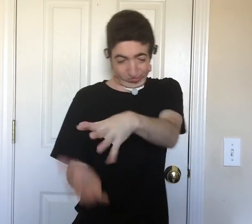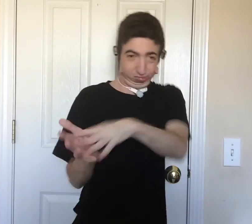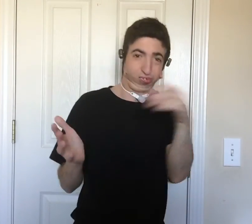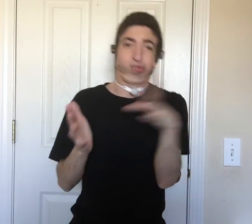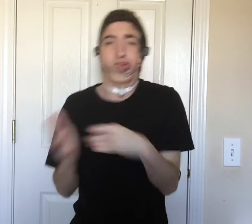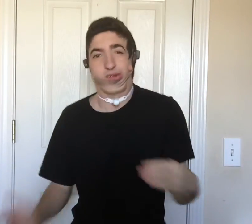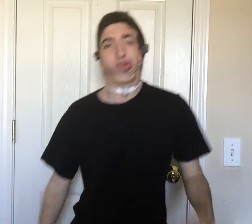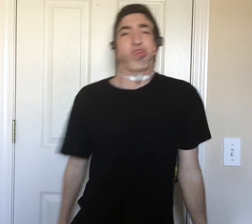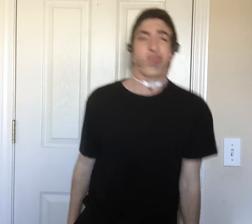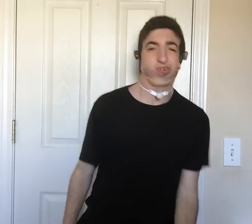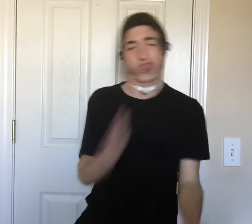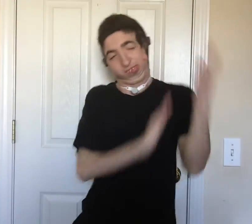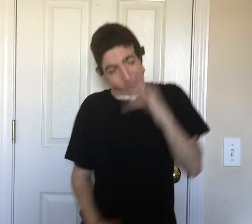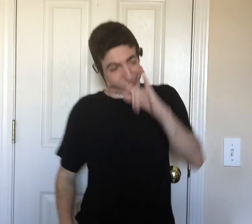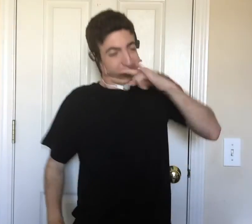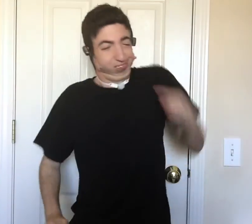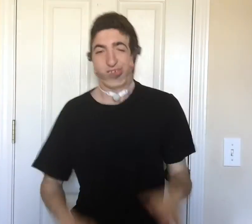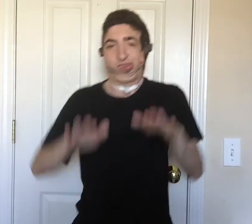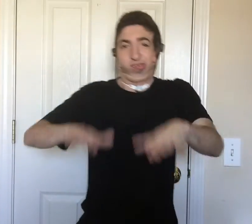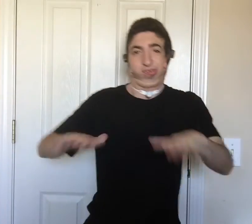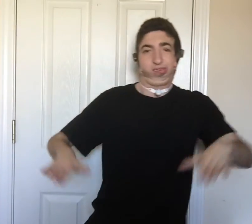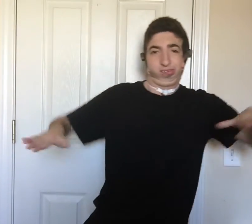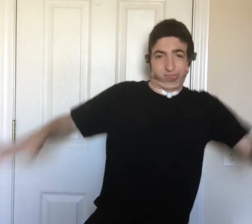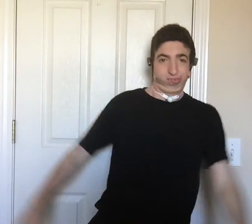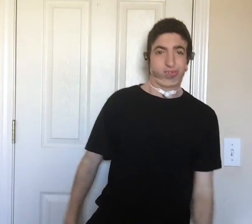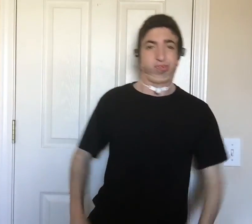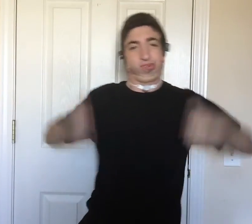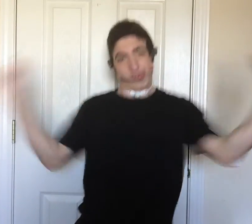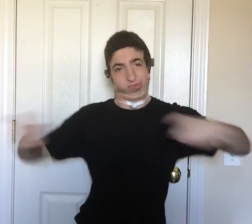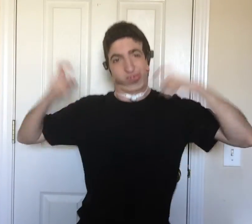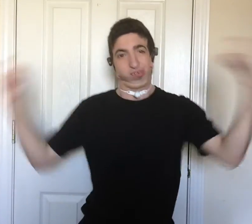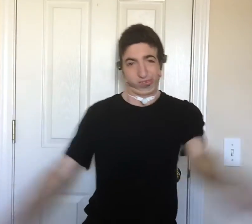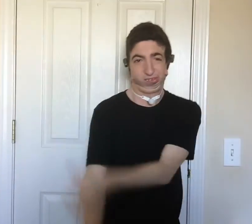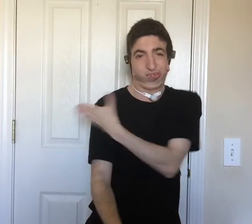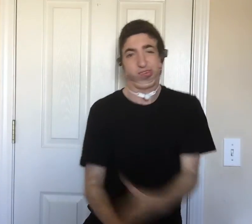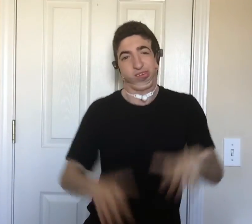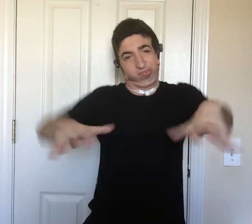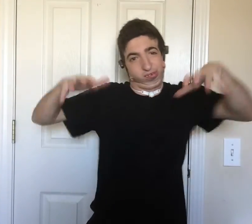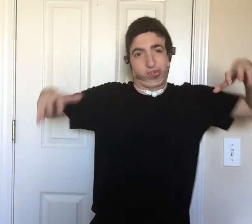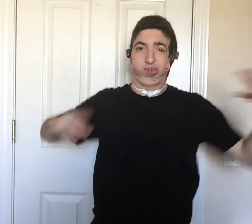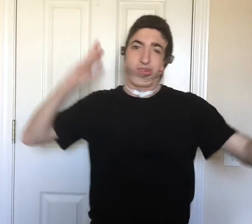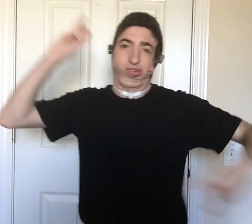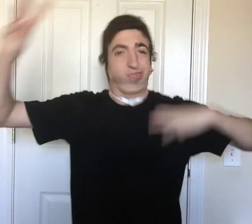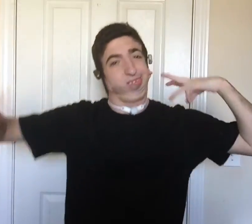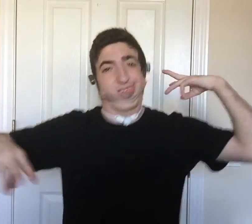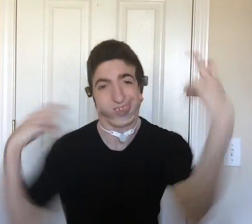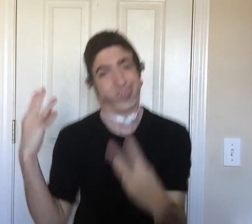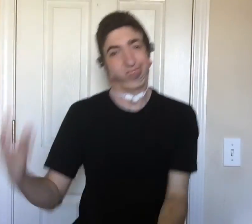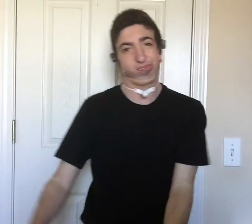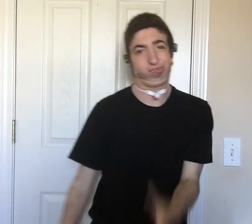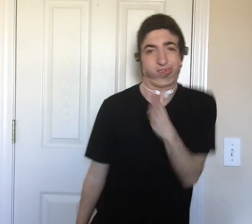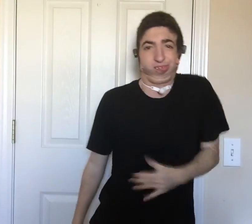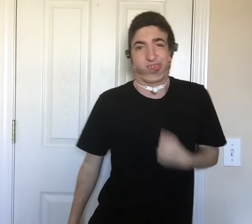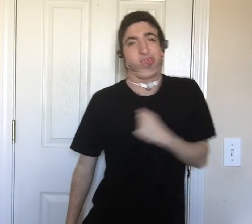style of us. once was a kid with the other little kids. Now I'm ripping up shows. And the fans going around with us. Tell mommy, I'm sorry.